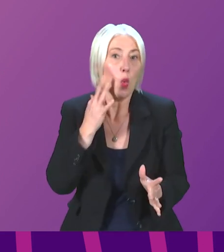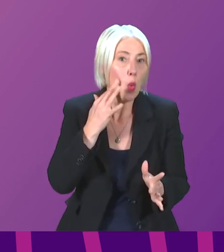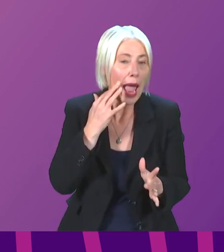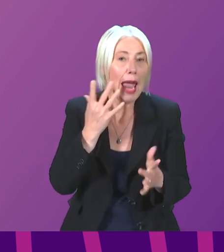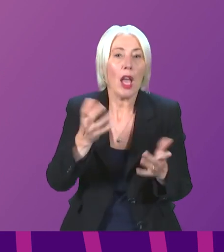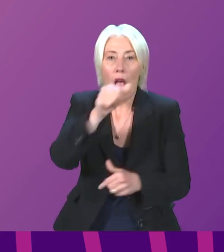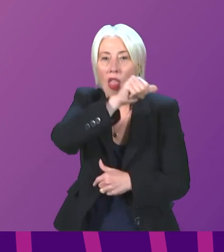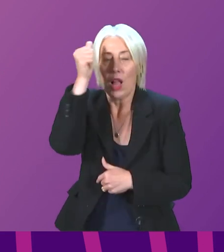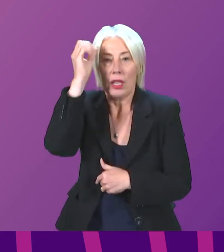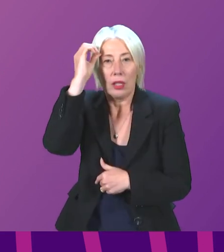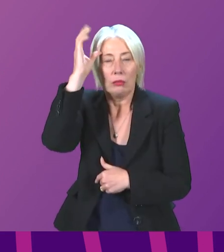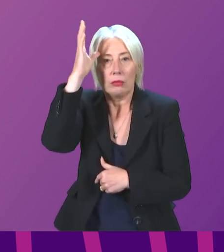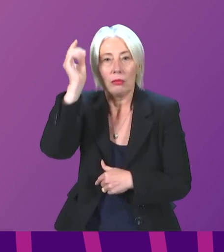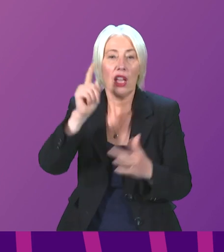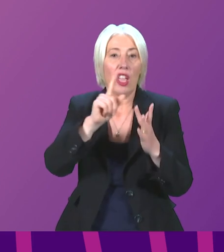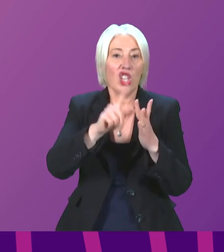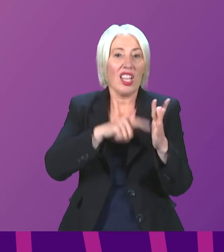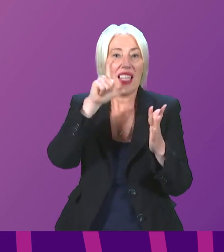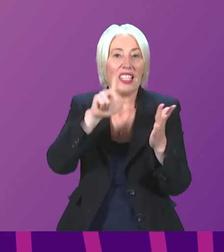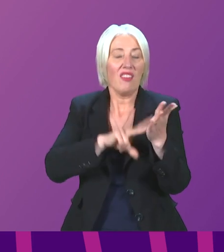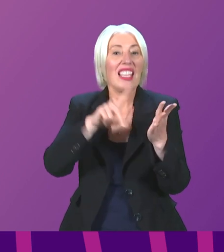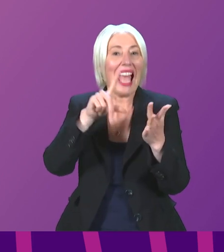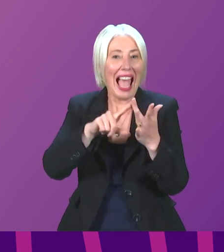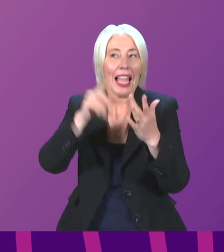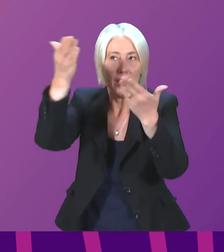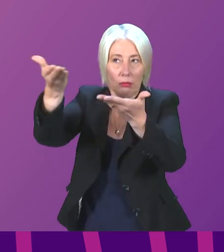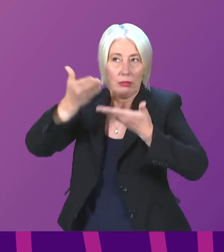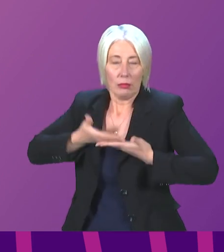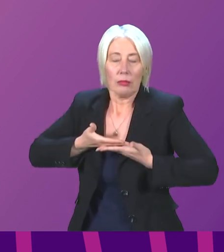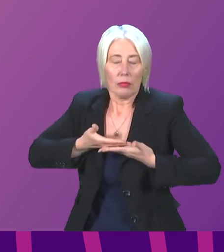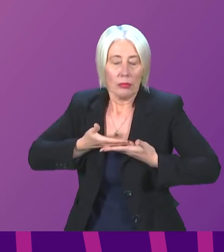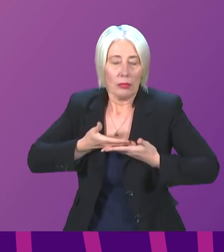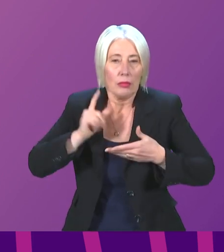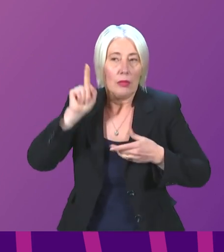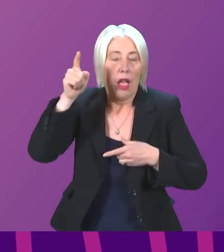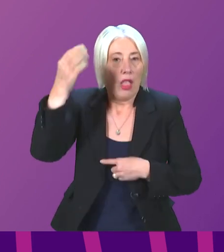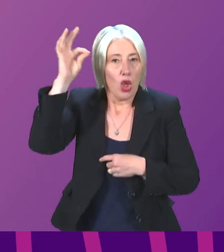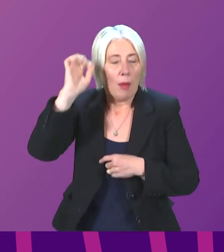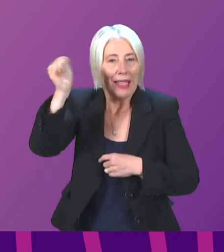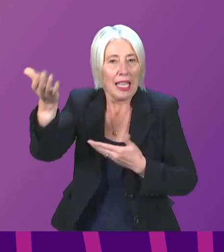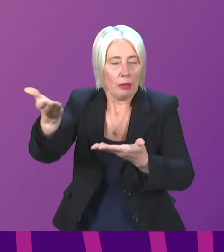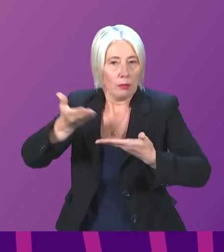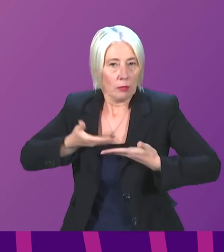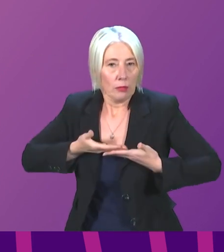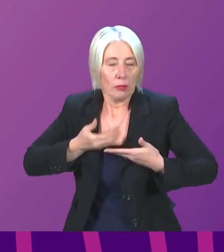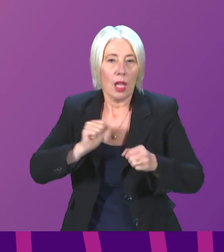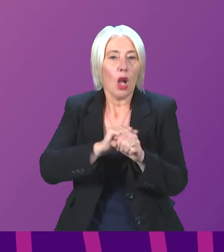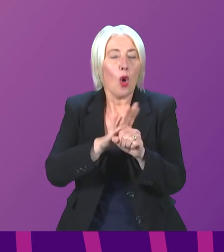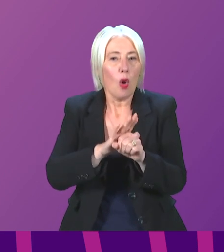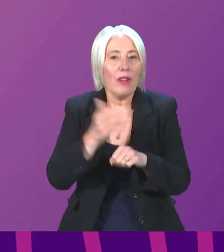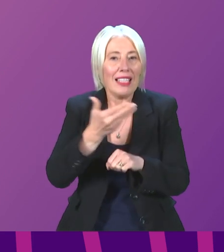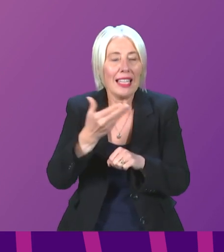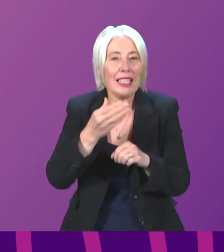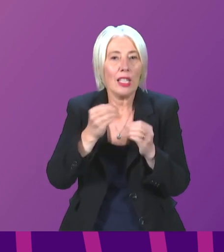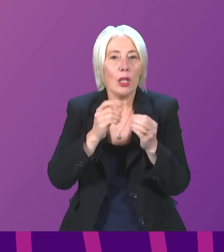expertise of those in the Joint Committee of Vaccinations and Immunisation. In line with the committee's recommendations this winter, a COVID-19